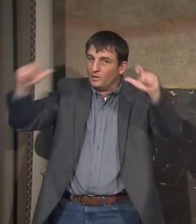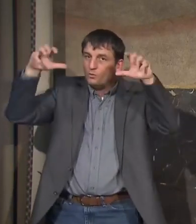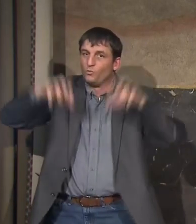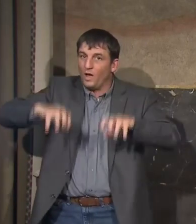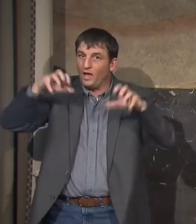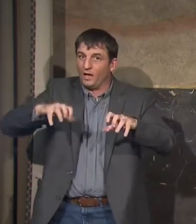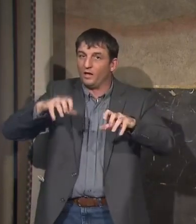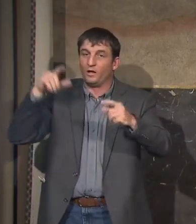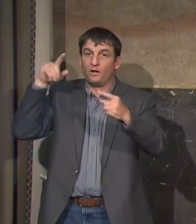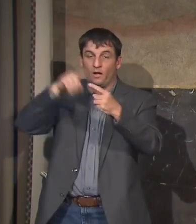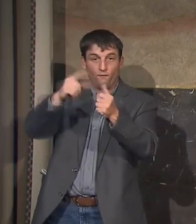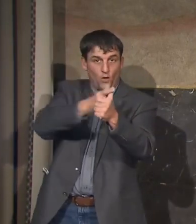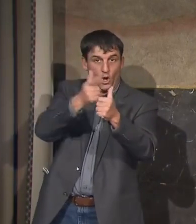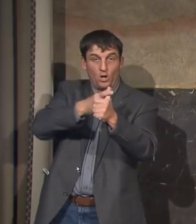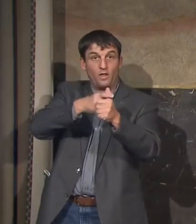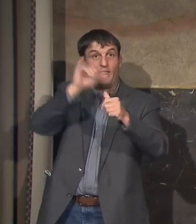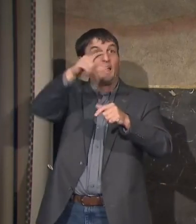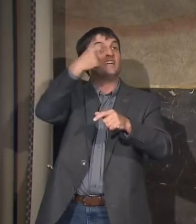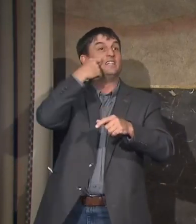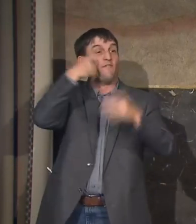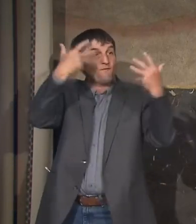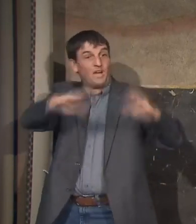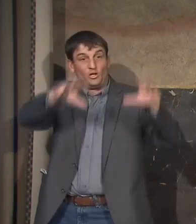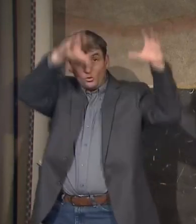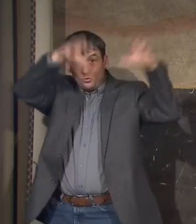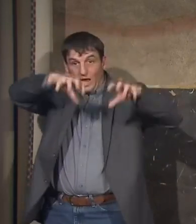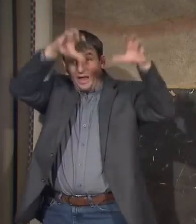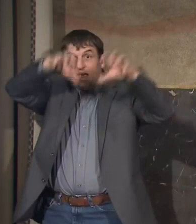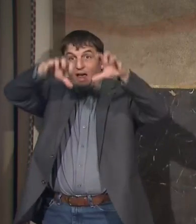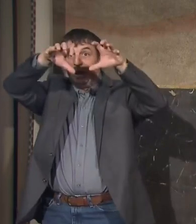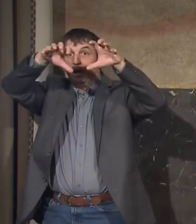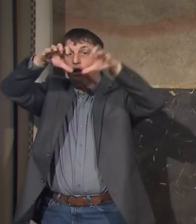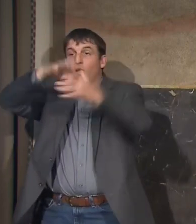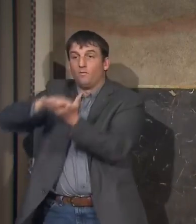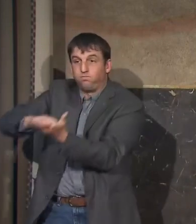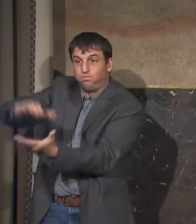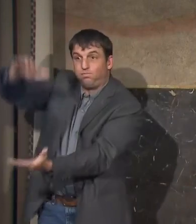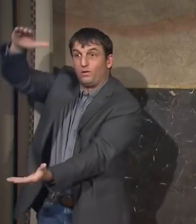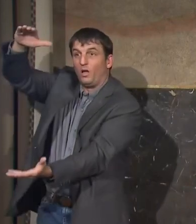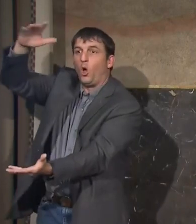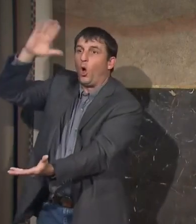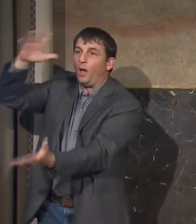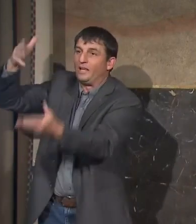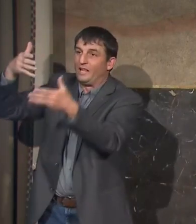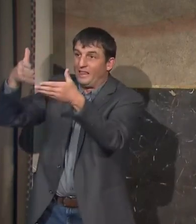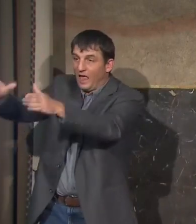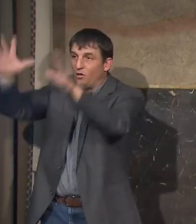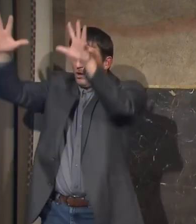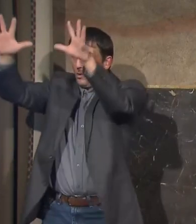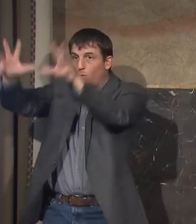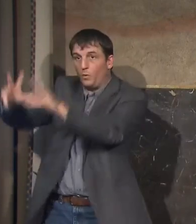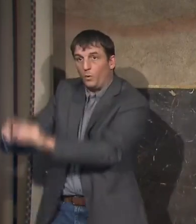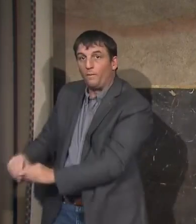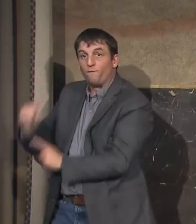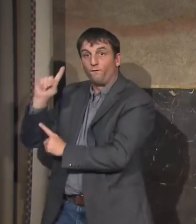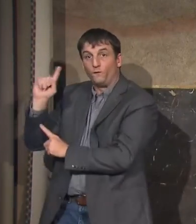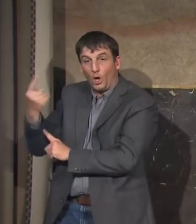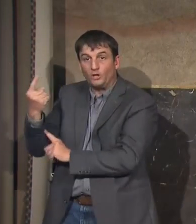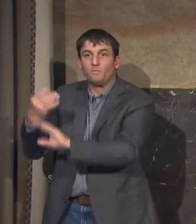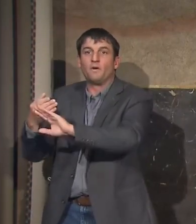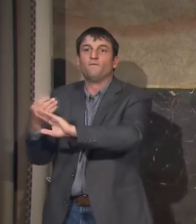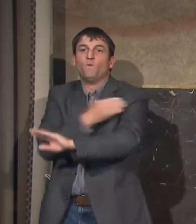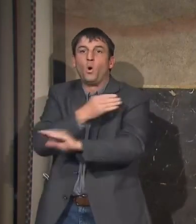water that has already fallen and accumulated has an opportunity to drain out but if more rain does come